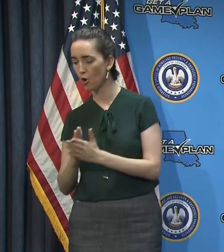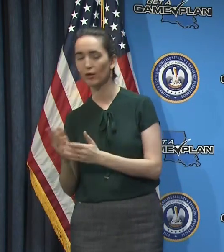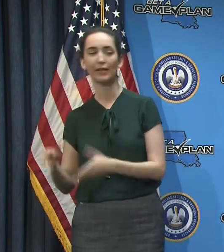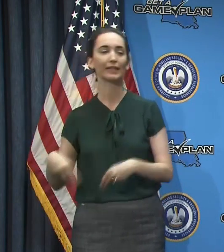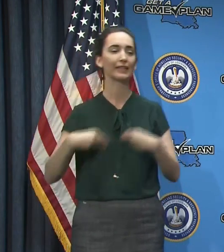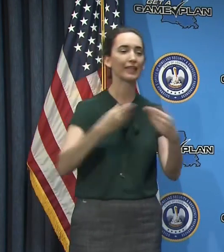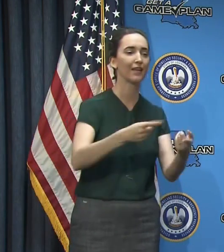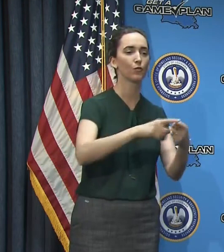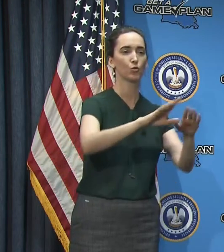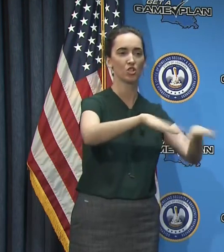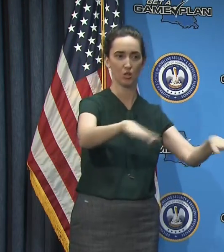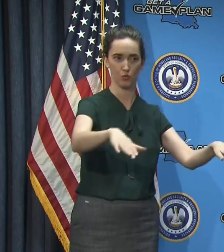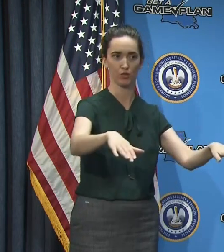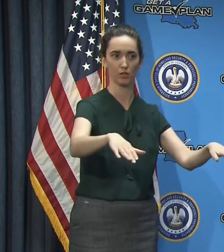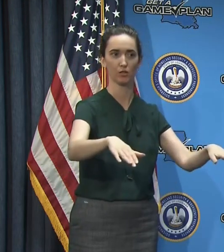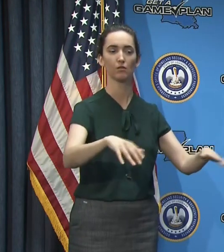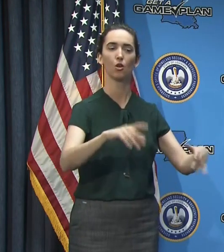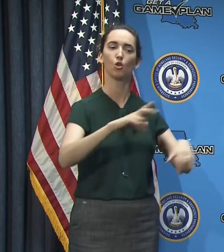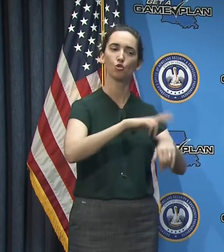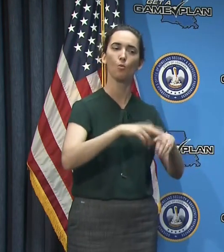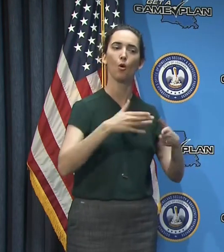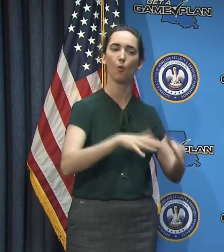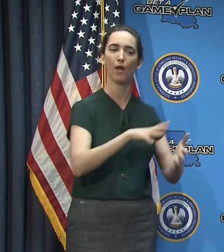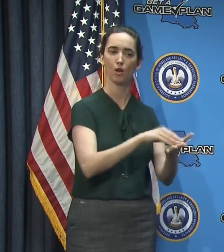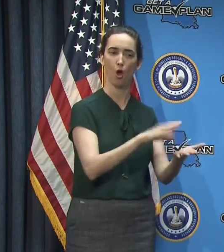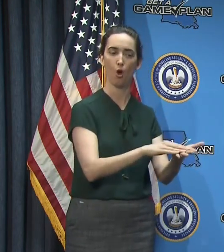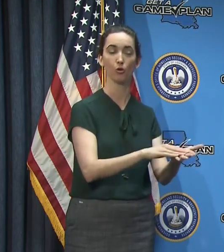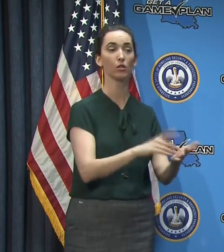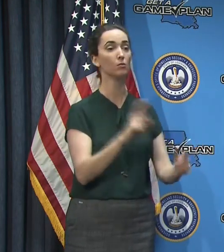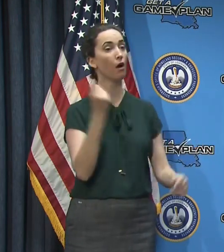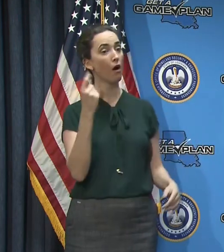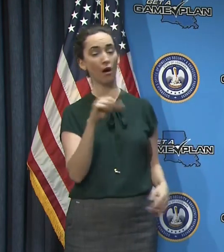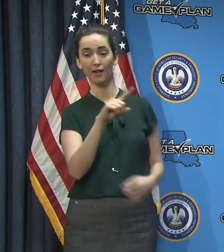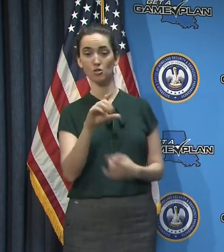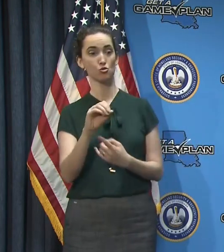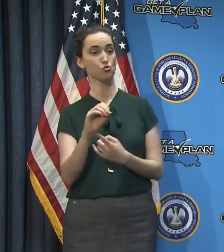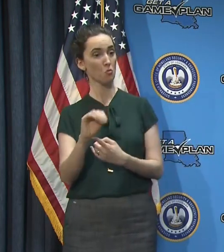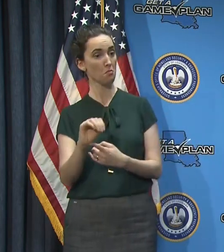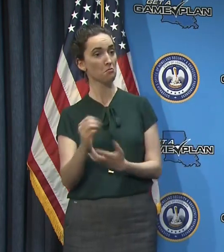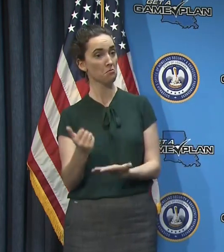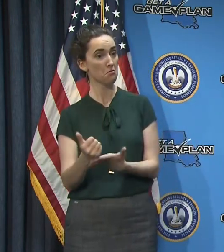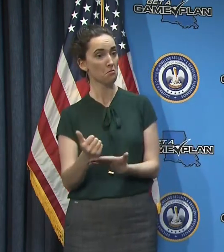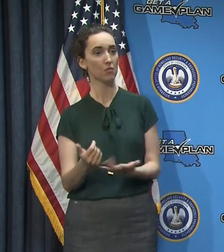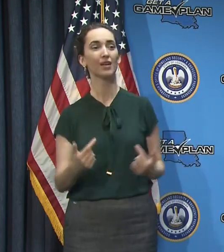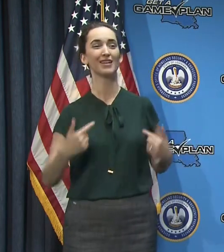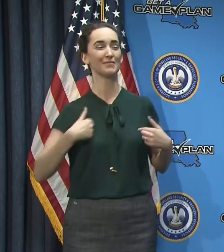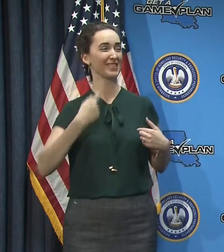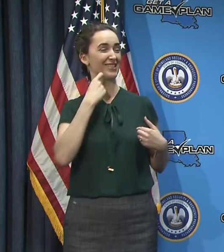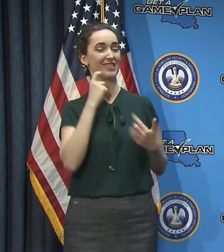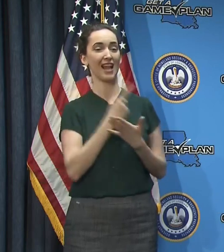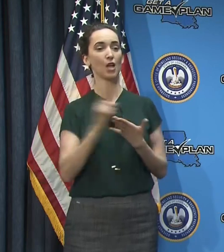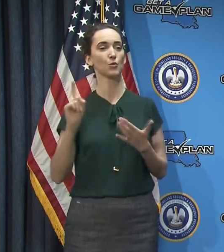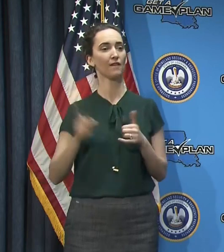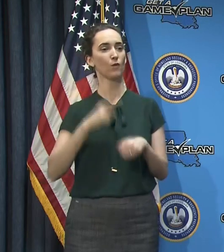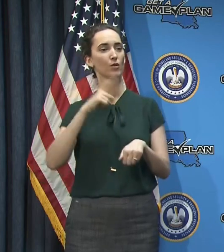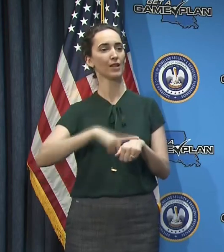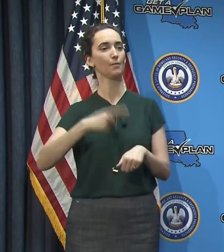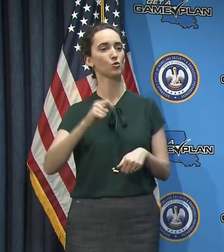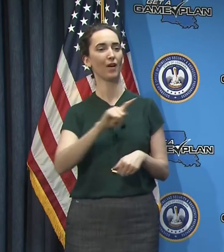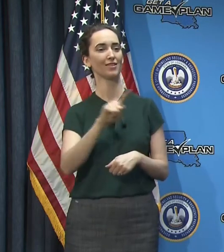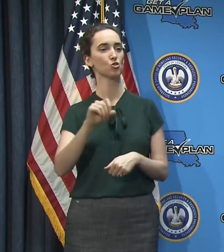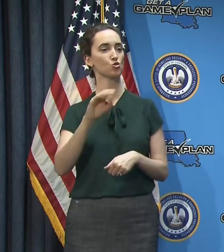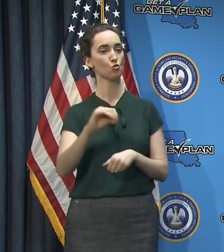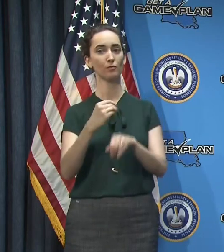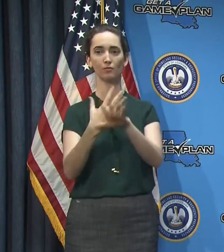to, uh, paper as well. But Zoom is one of those options. know, I had my first Zoom experience just over a week ago. Um,